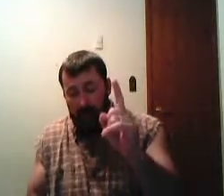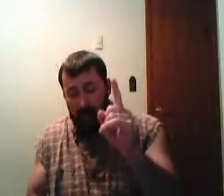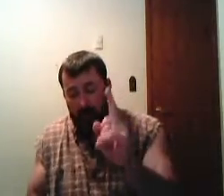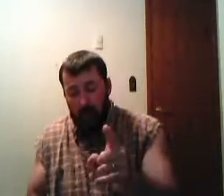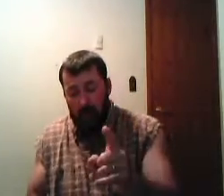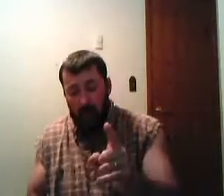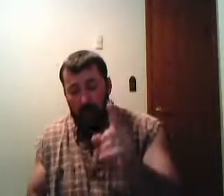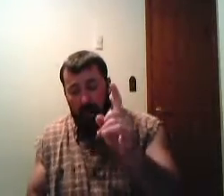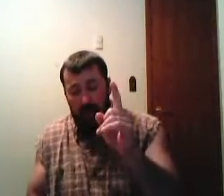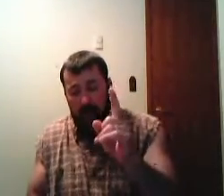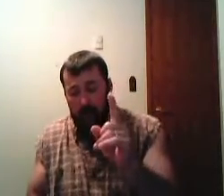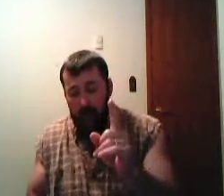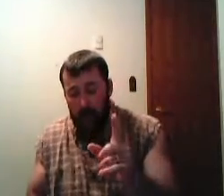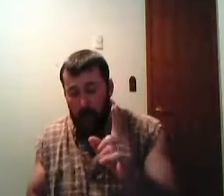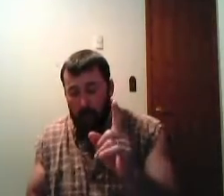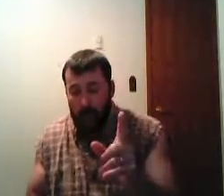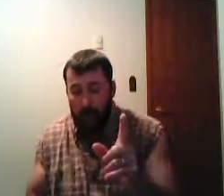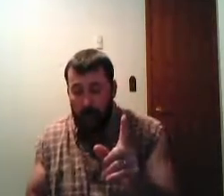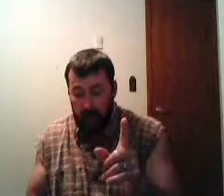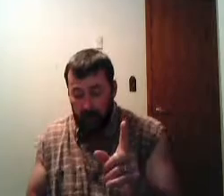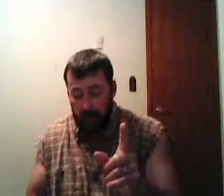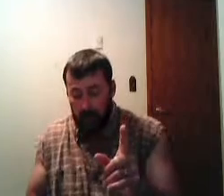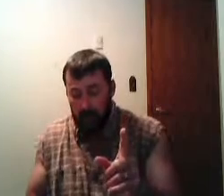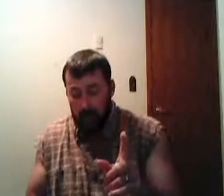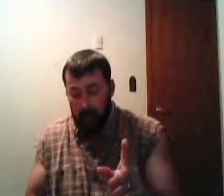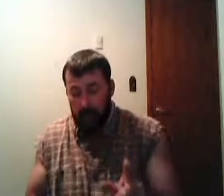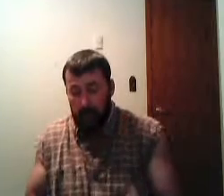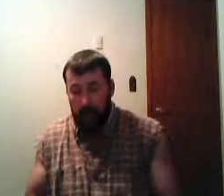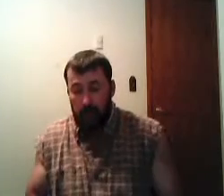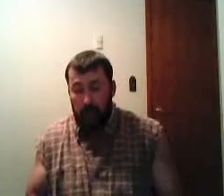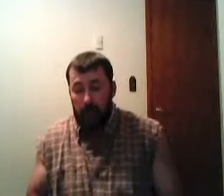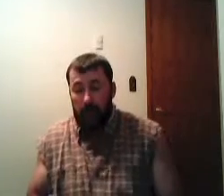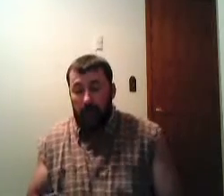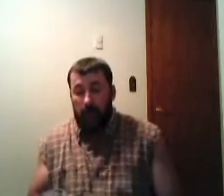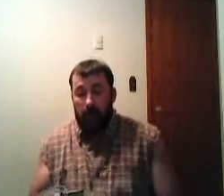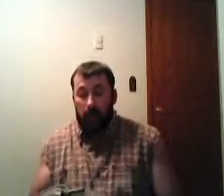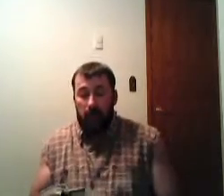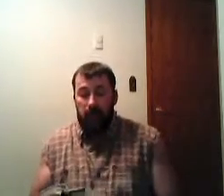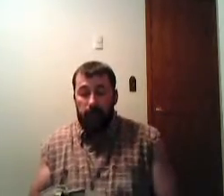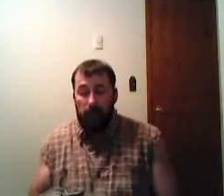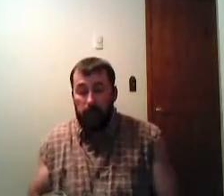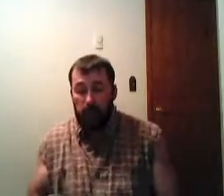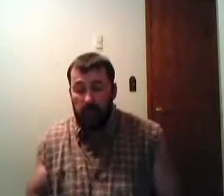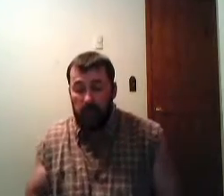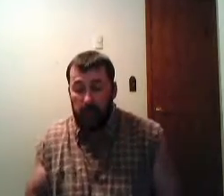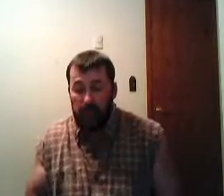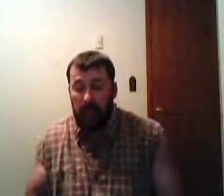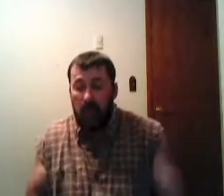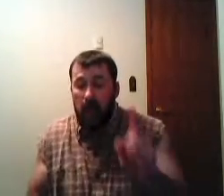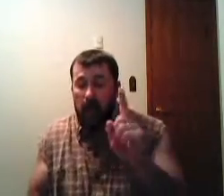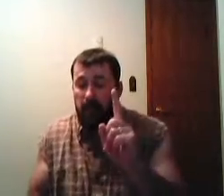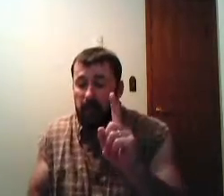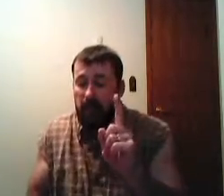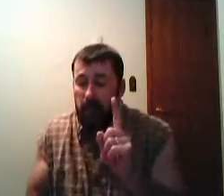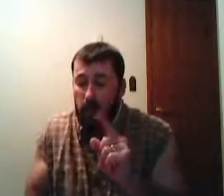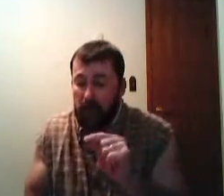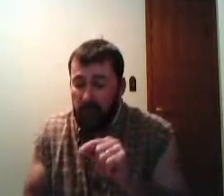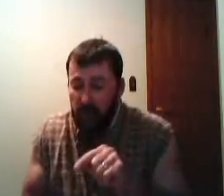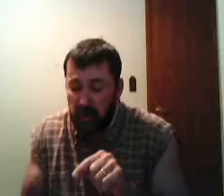upon his shoulder his name be called wonderful counselor the mighty God everlasting father prince of peace of the increase of his